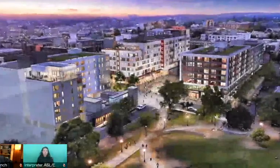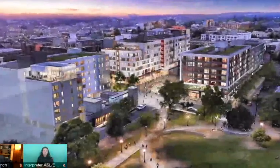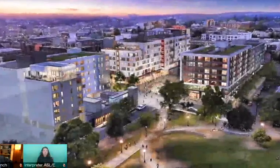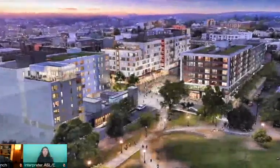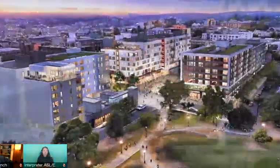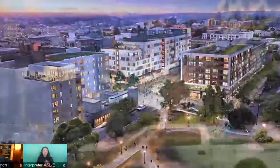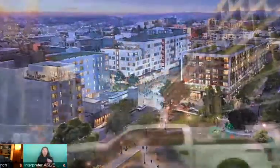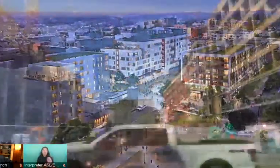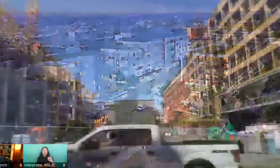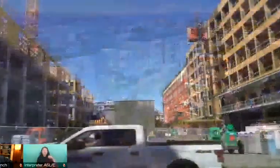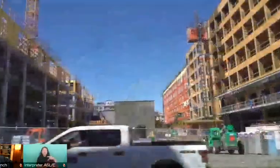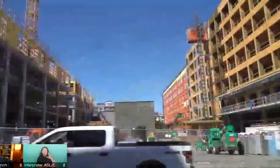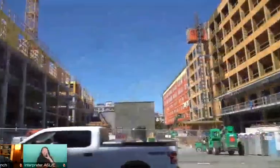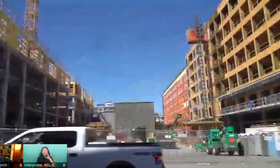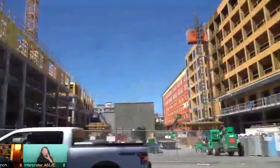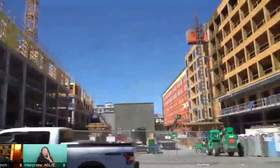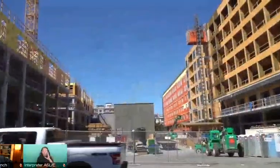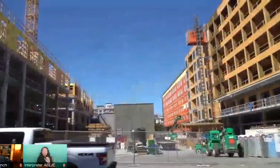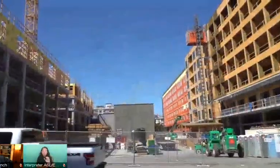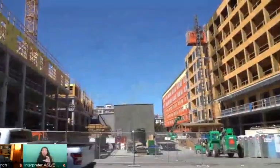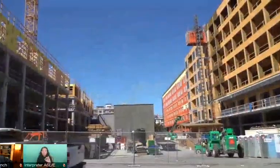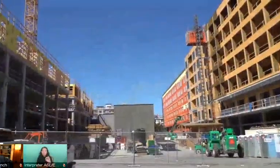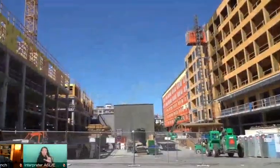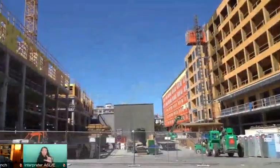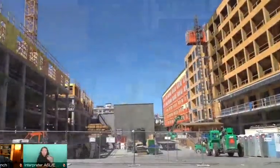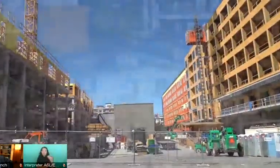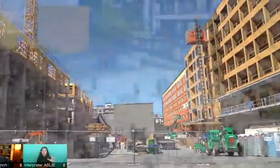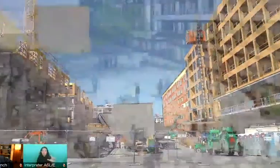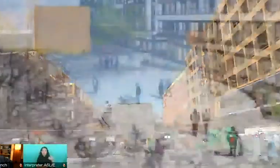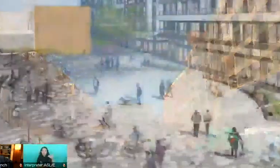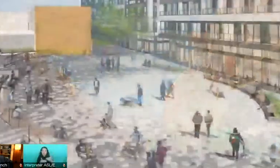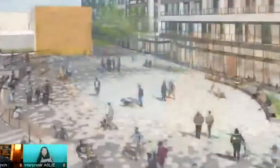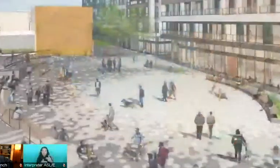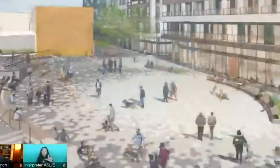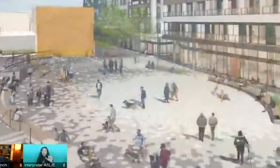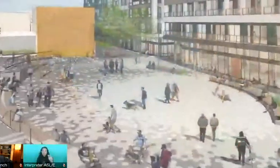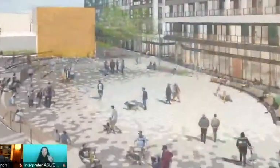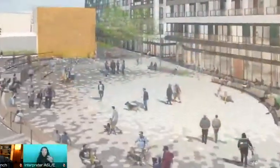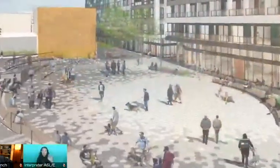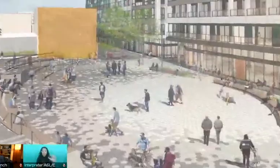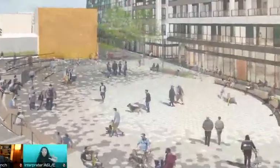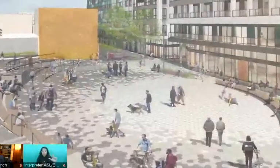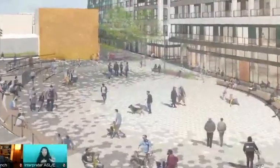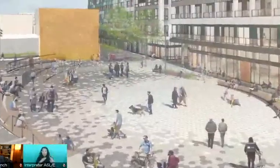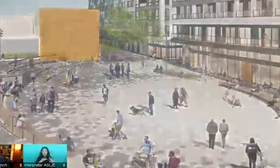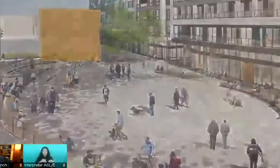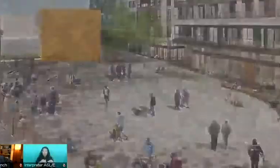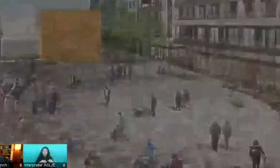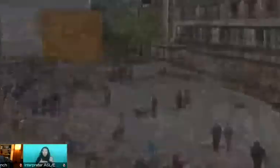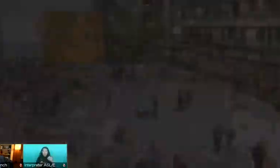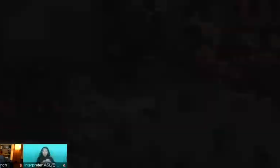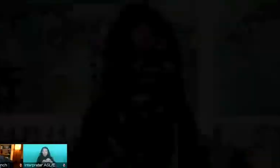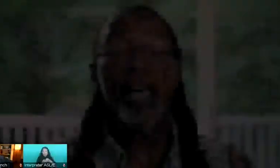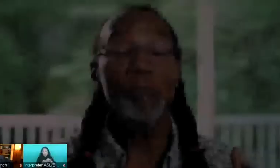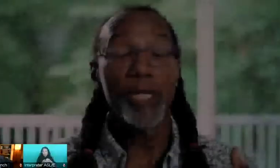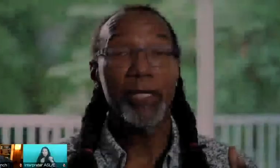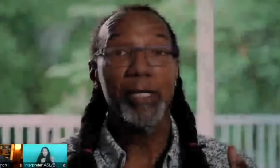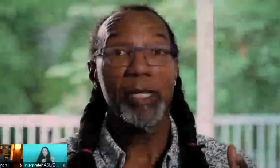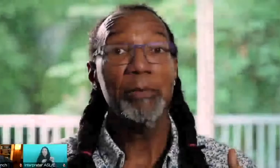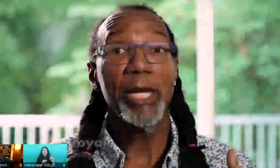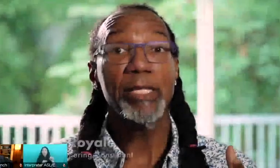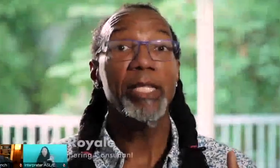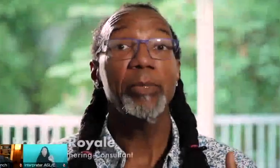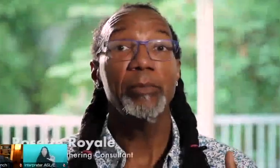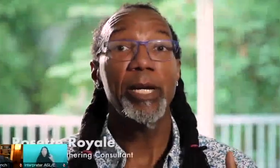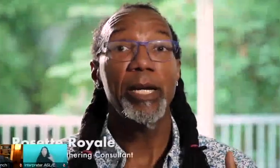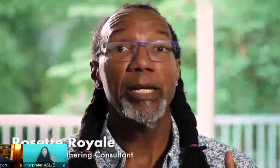in Seattle. It's around the light rail station and also the north edge of Cal Anderson Park. So many people have been